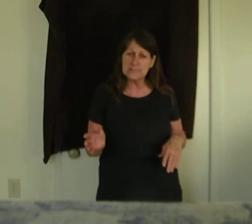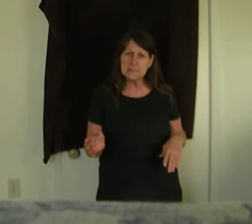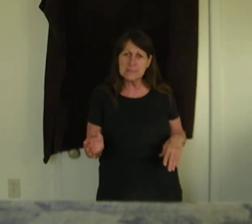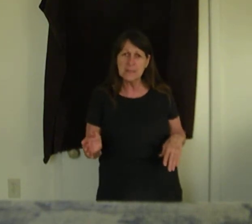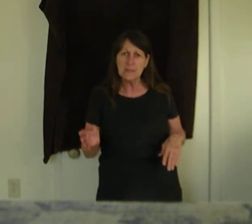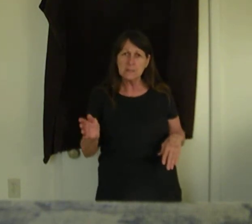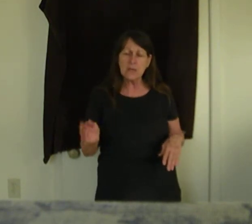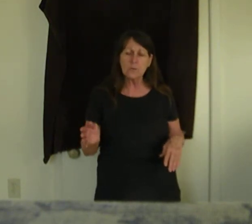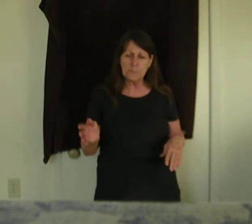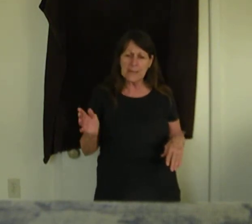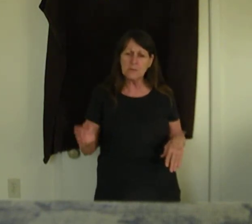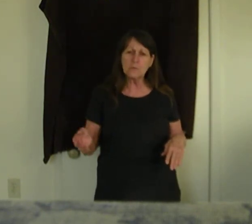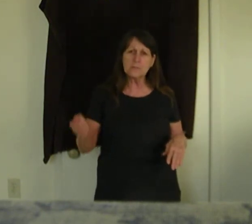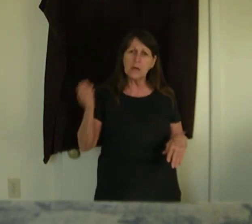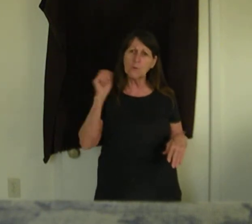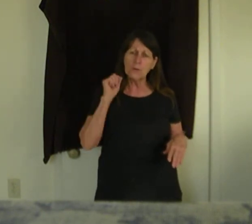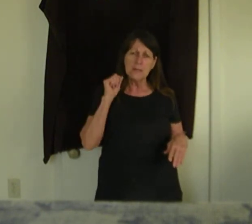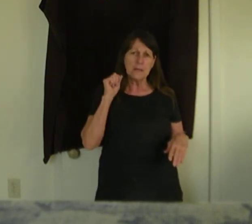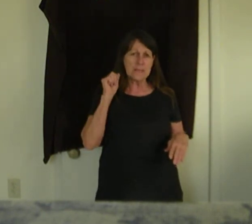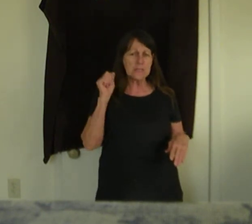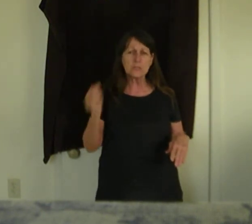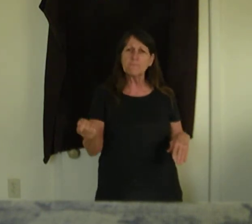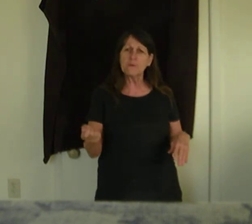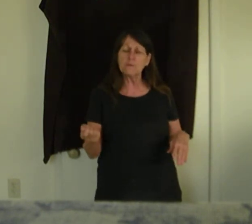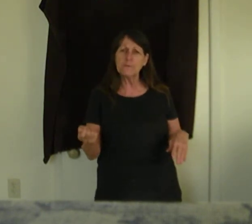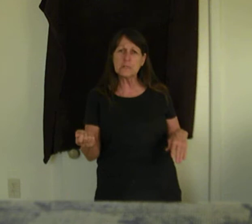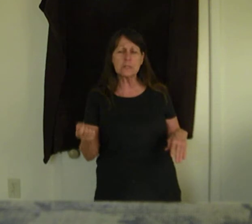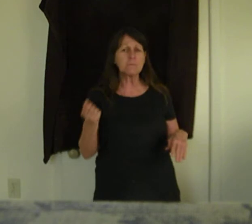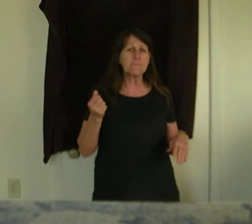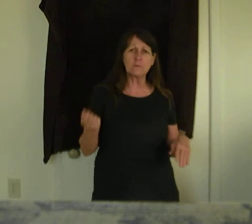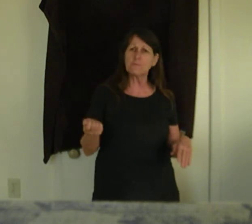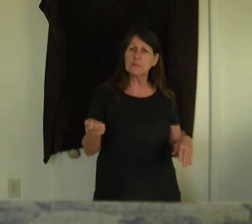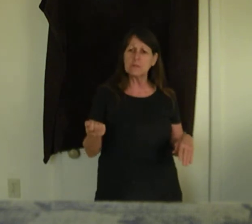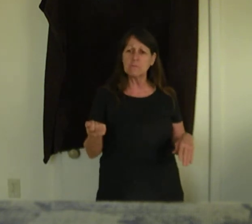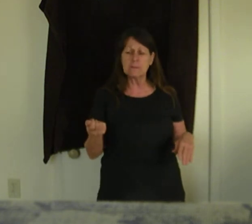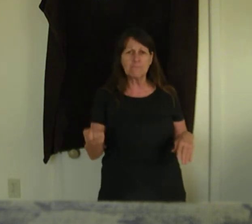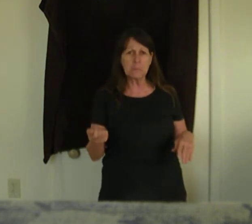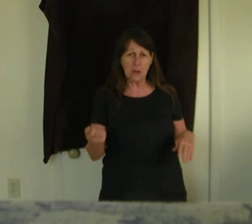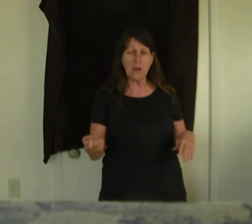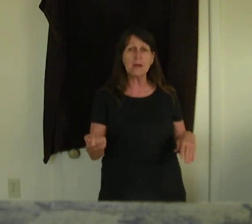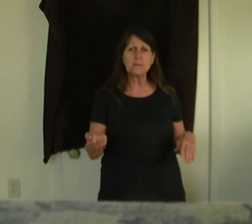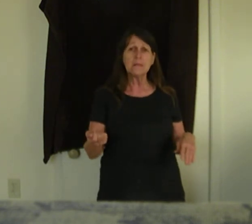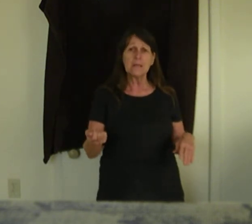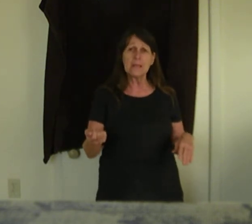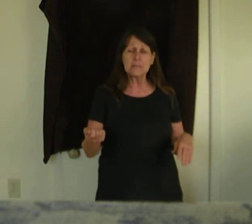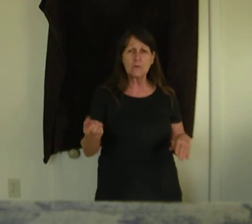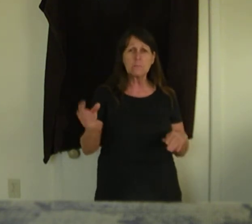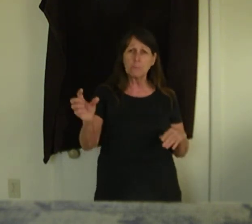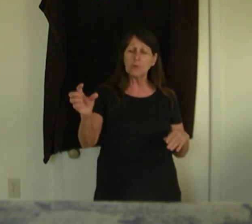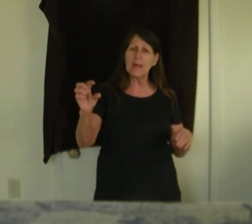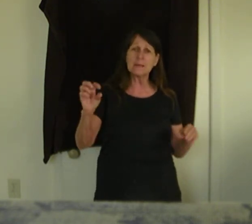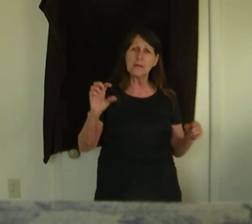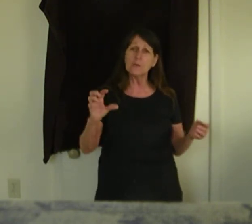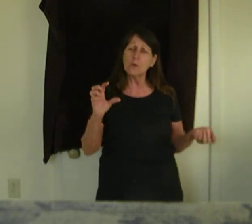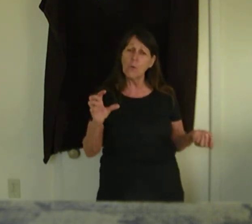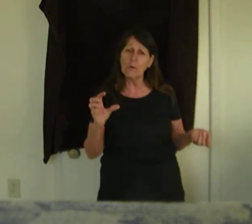told Peter to go catch the first fish. And the first fish he caught, he told him to pull out a gold coin.